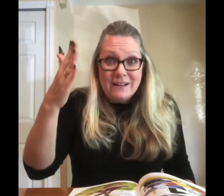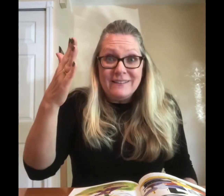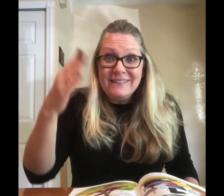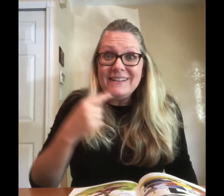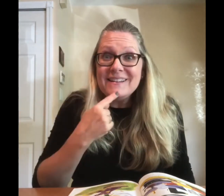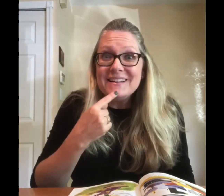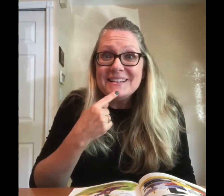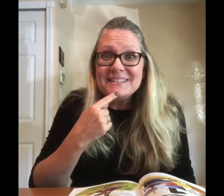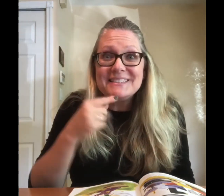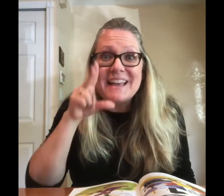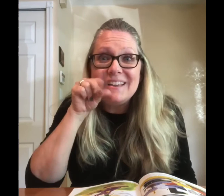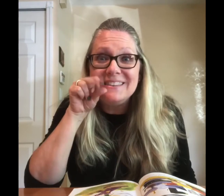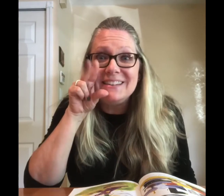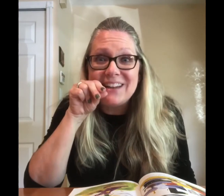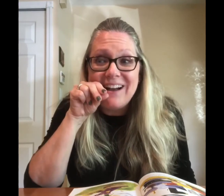said the duck